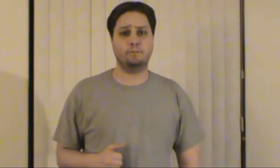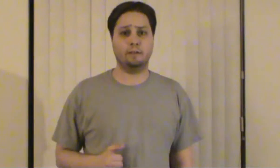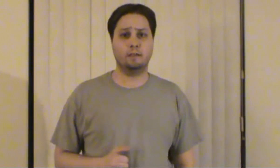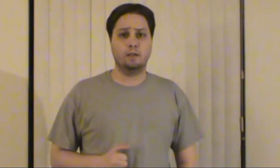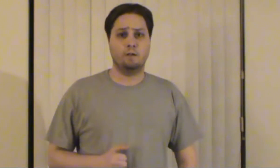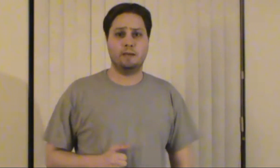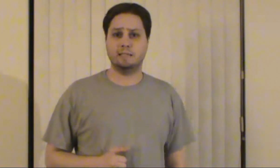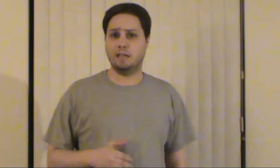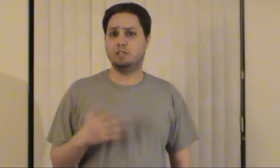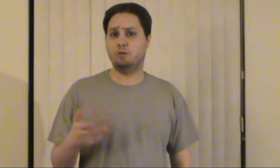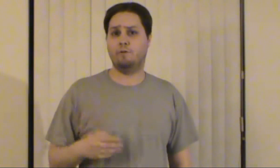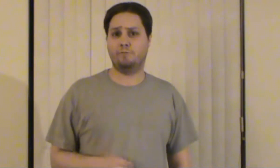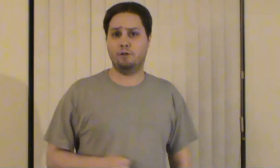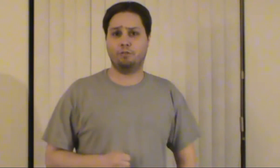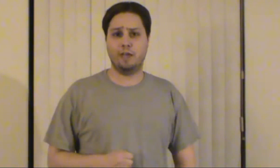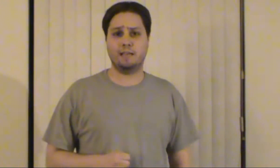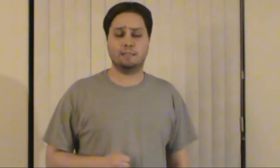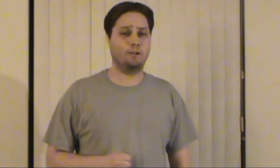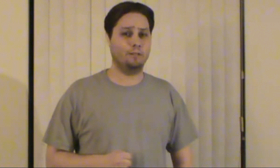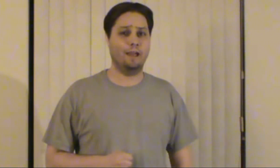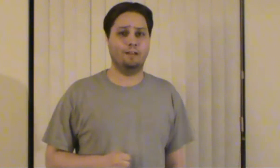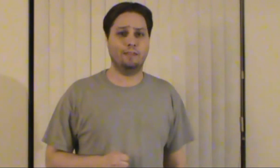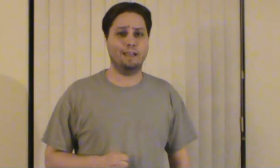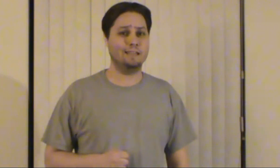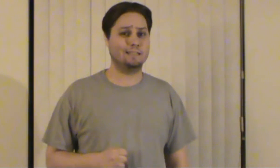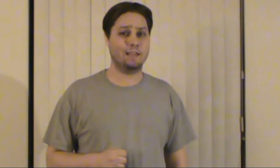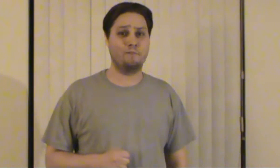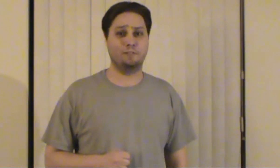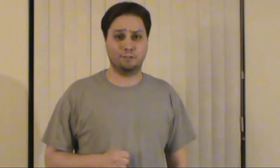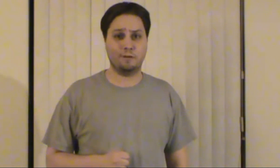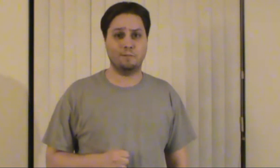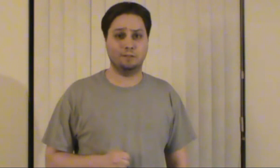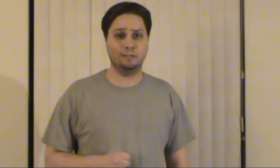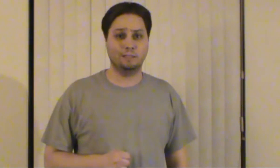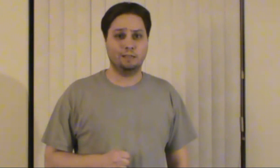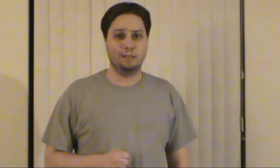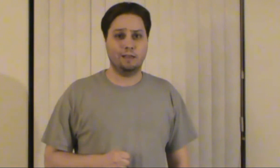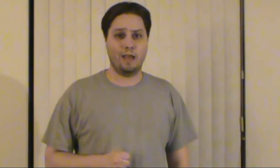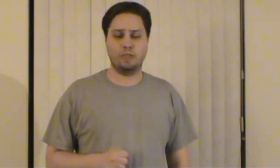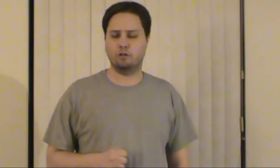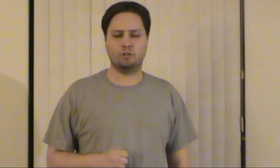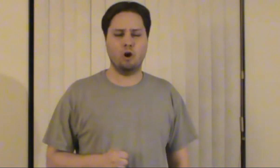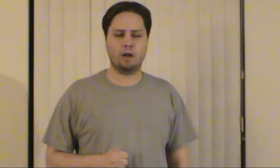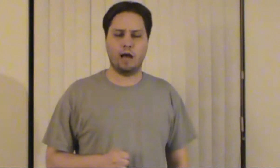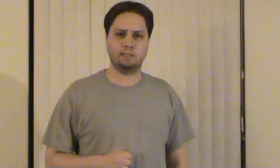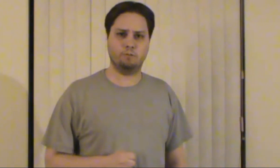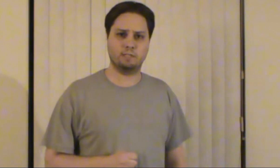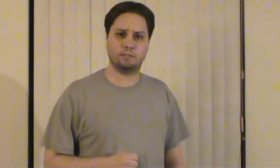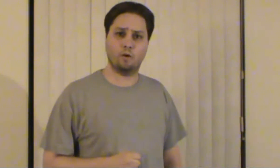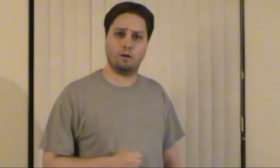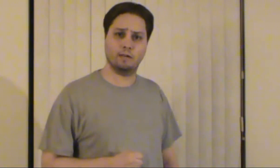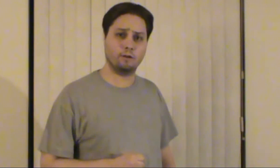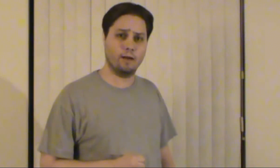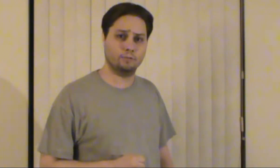movie because they do a few things here and there that is definitely criminal and there's no consequences for it whatsoever